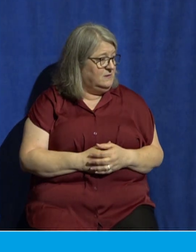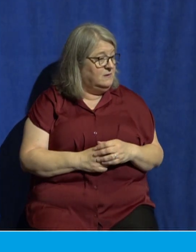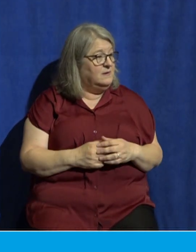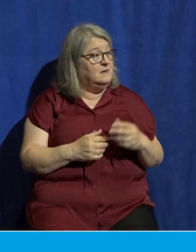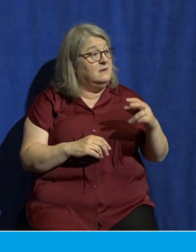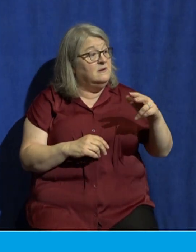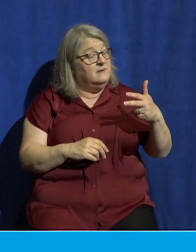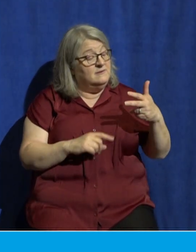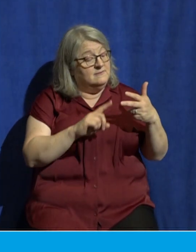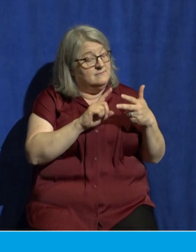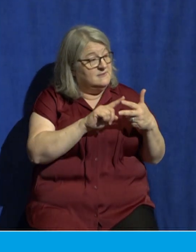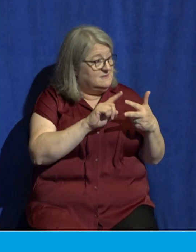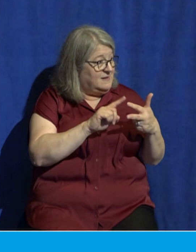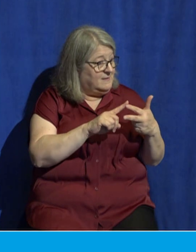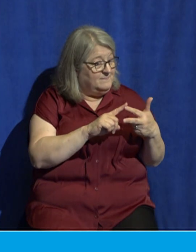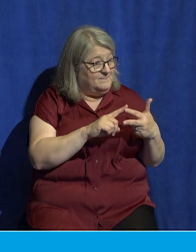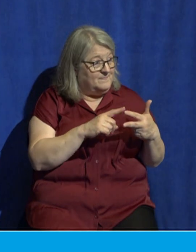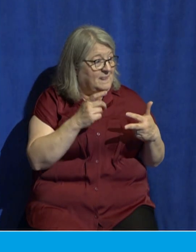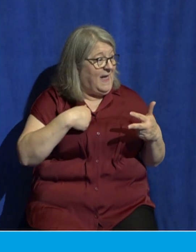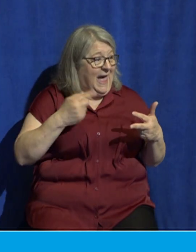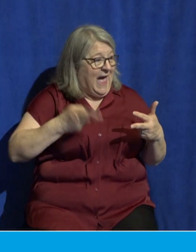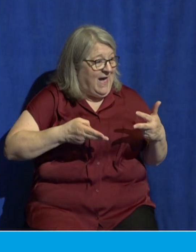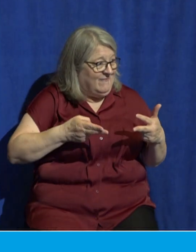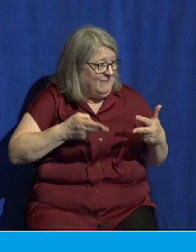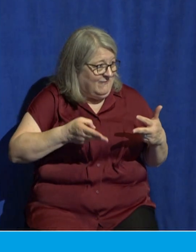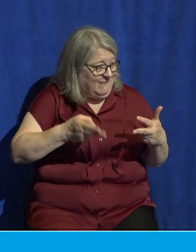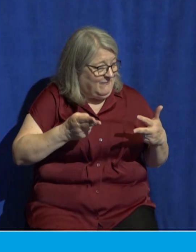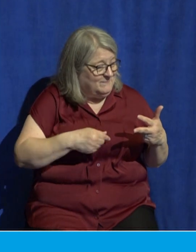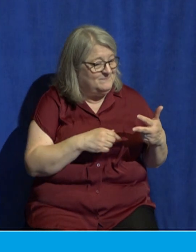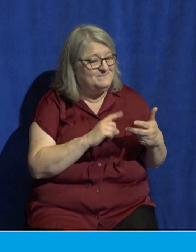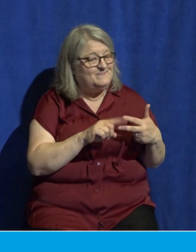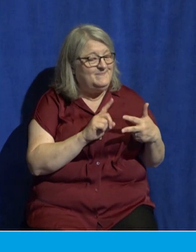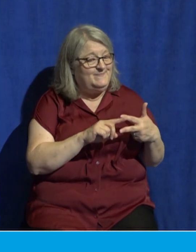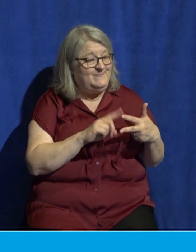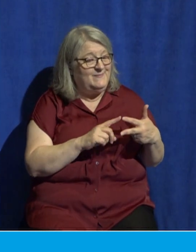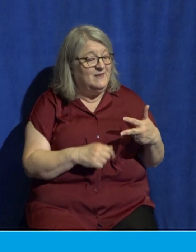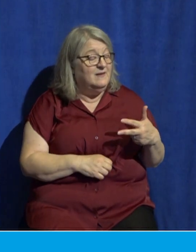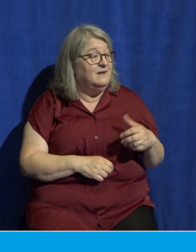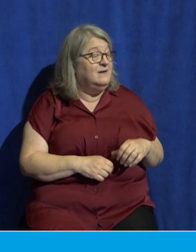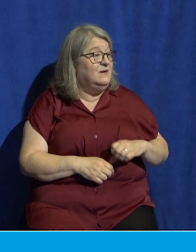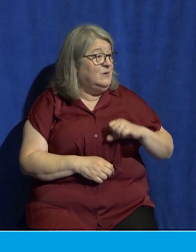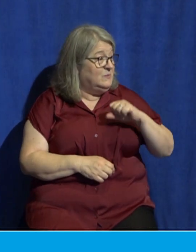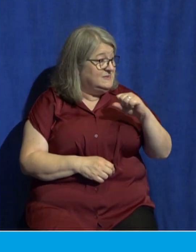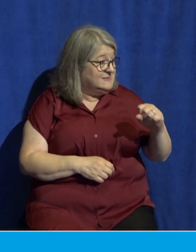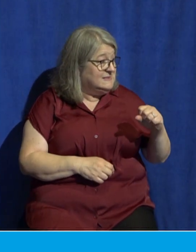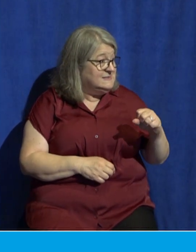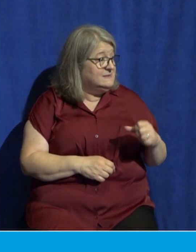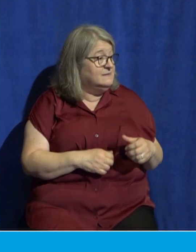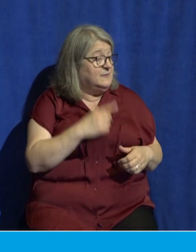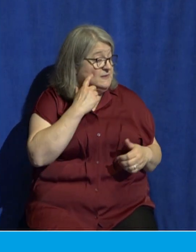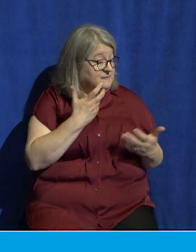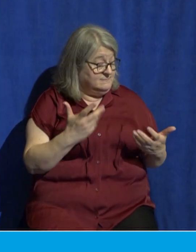fear and I gotta hurry up and wrap it up we should resist the culture of fear listen not only because we know the truth but because we know our mission